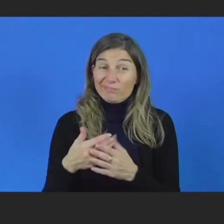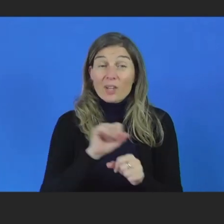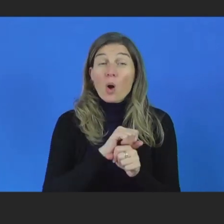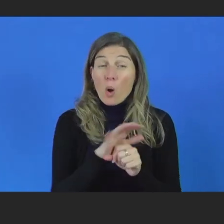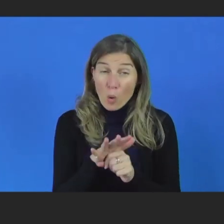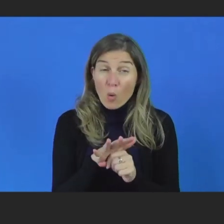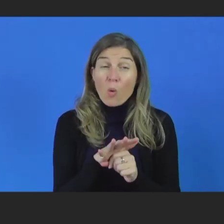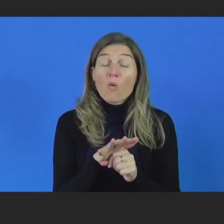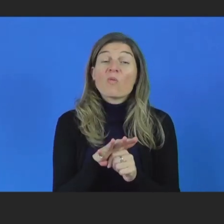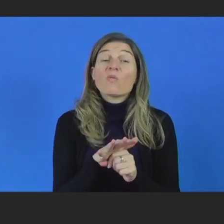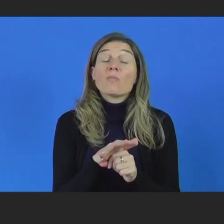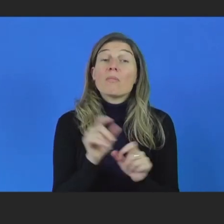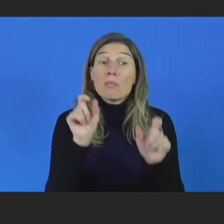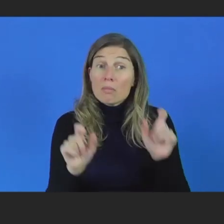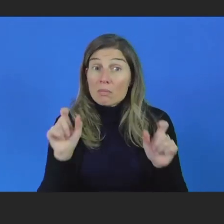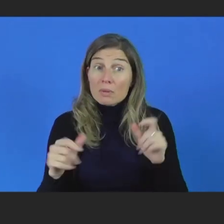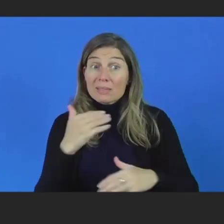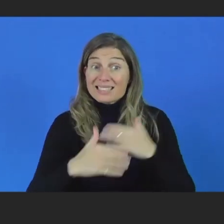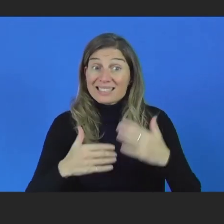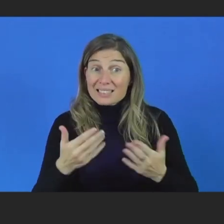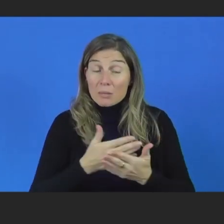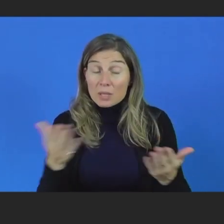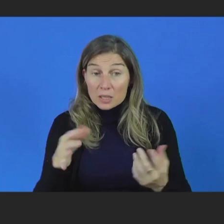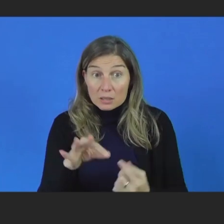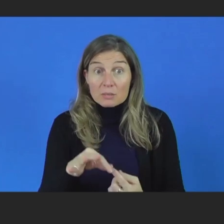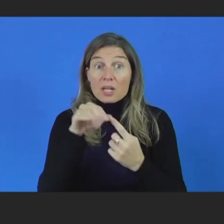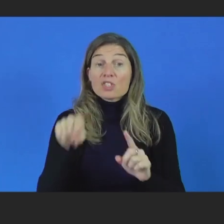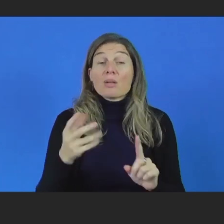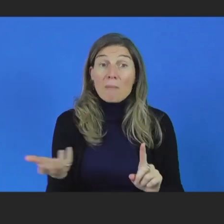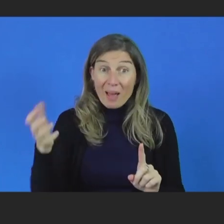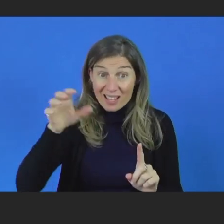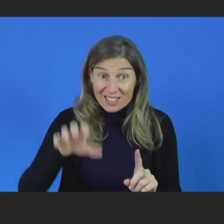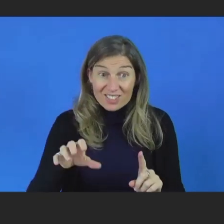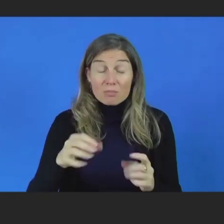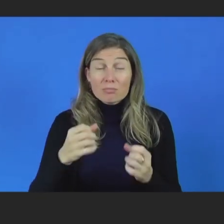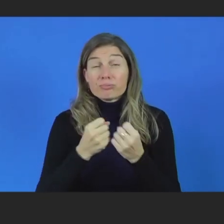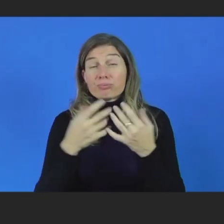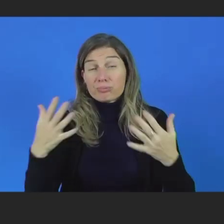people with disabilities, especially in Bangladesh, face lots of challenges.